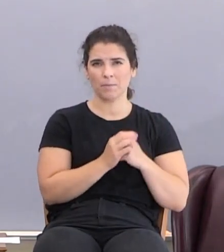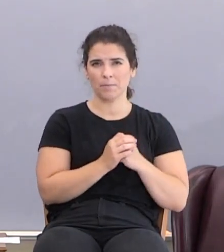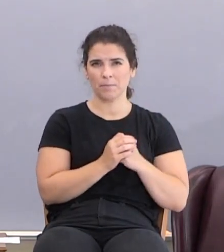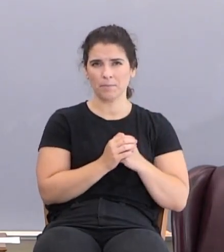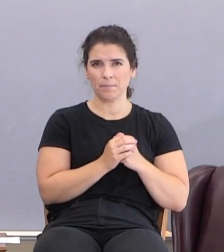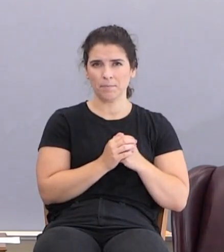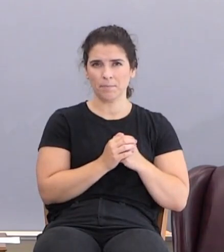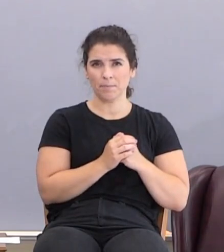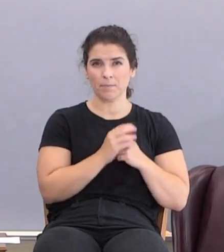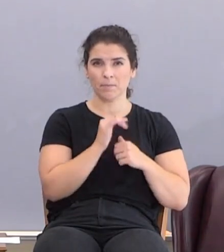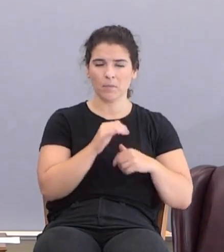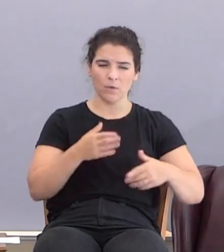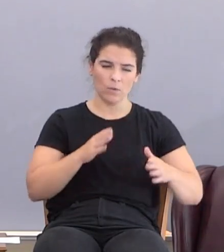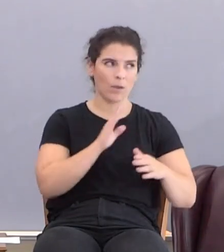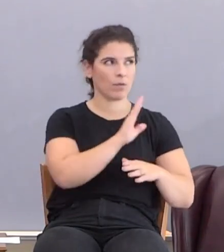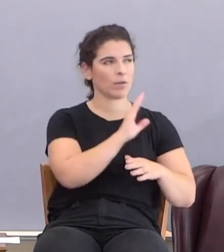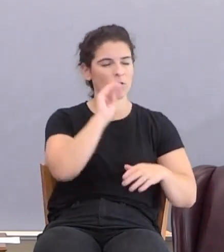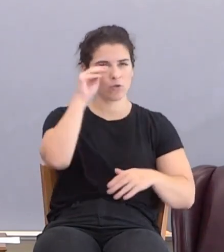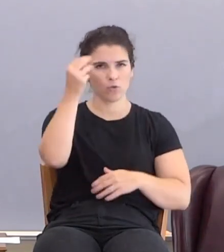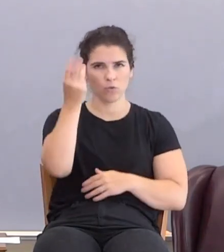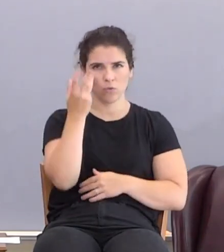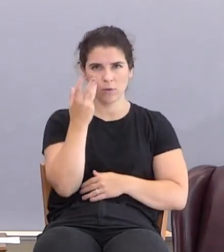way, and that's the way of his grace.